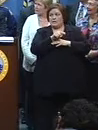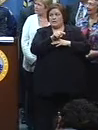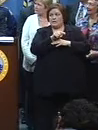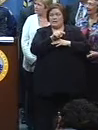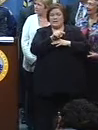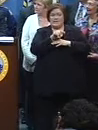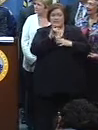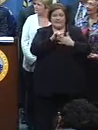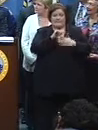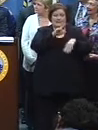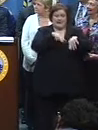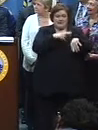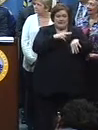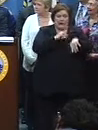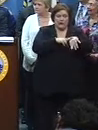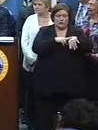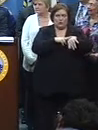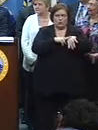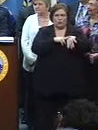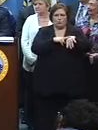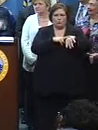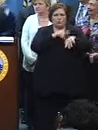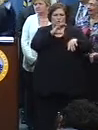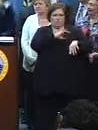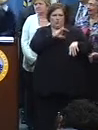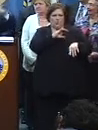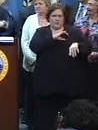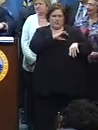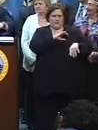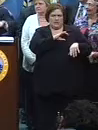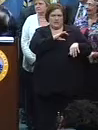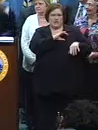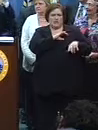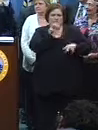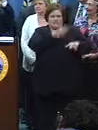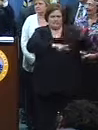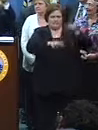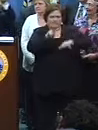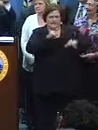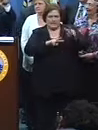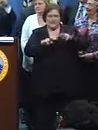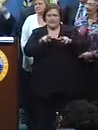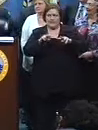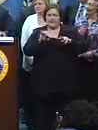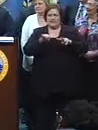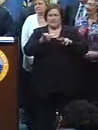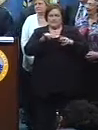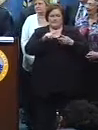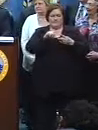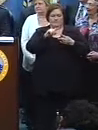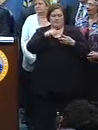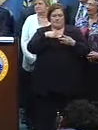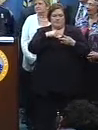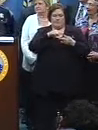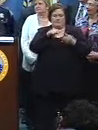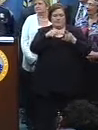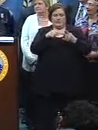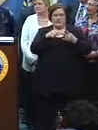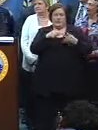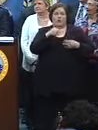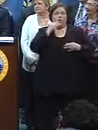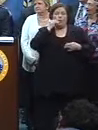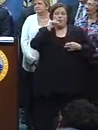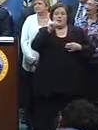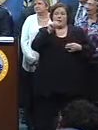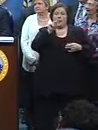designated national security event. There are a number of different levels of those. This is the second highest level. So the Department of Homeland